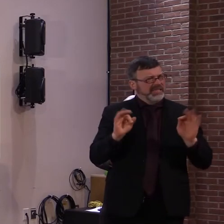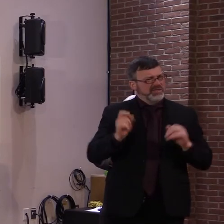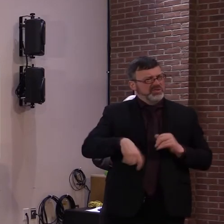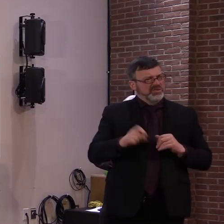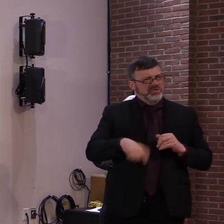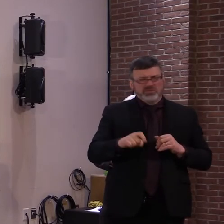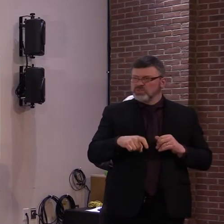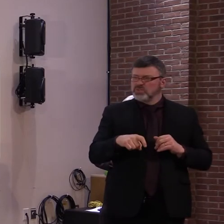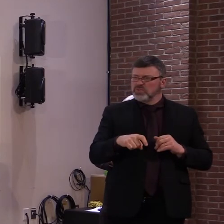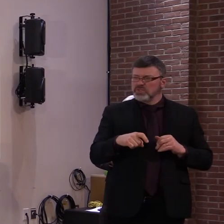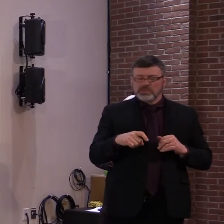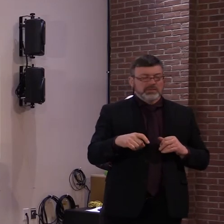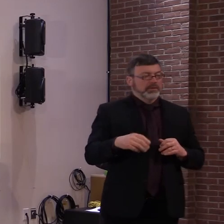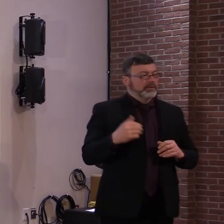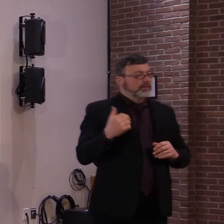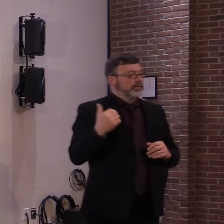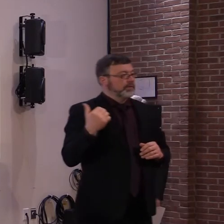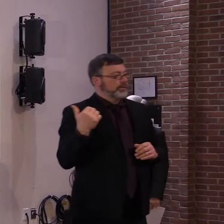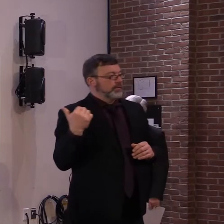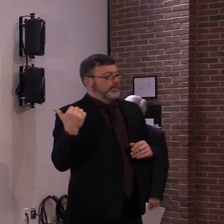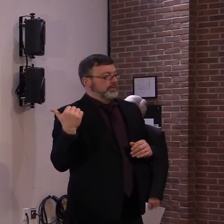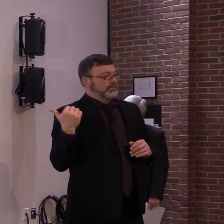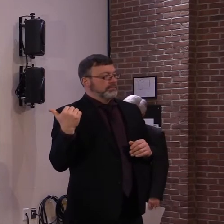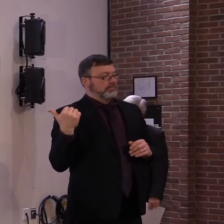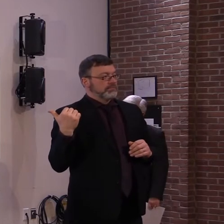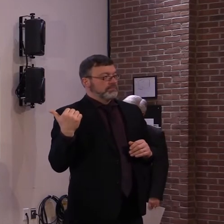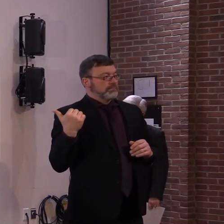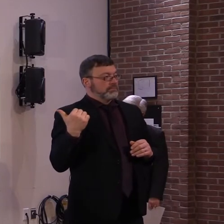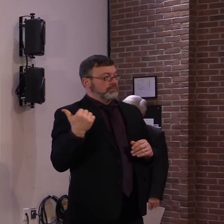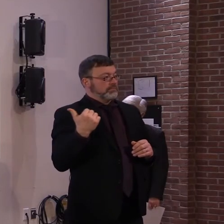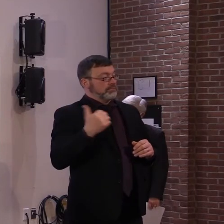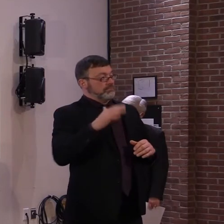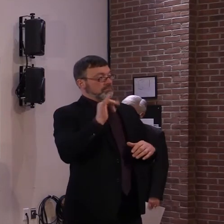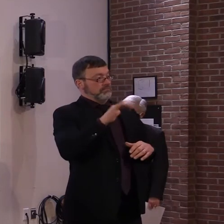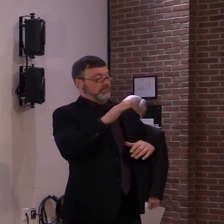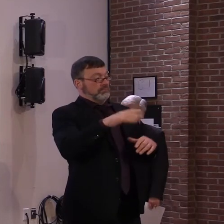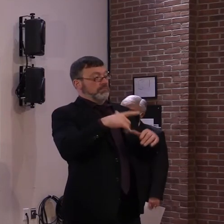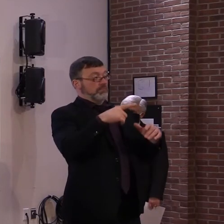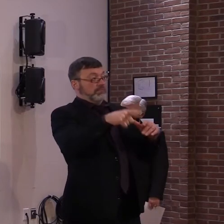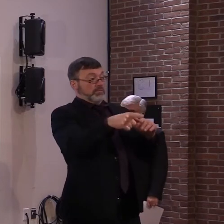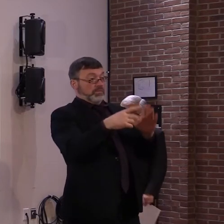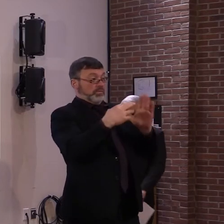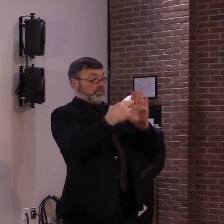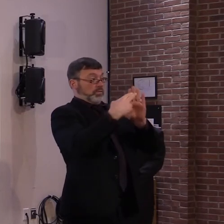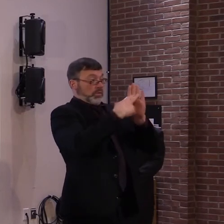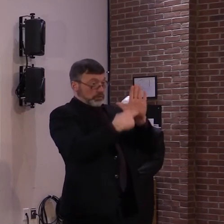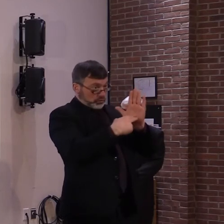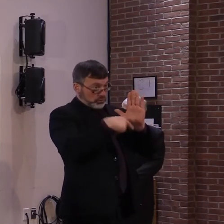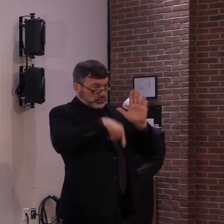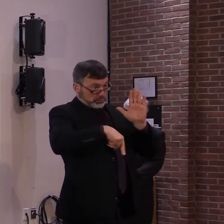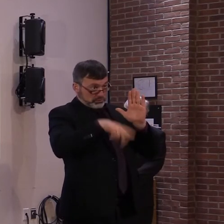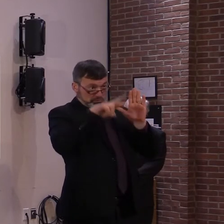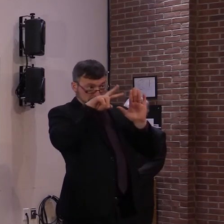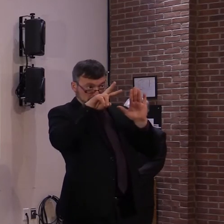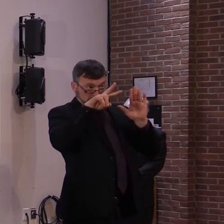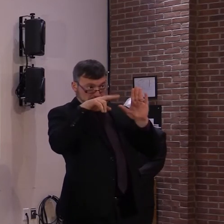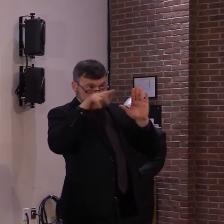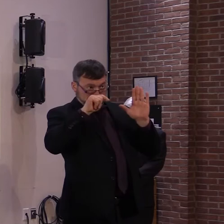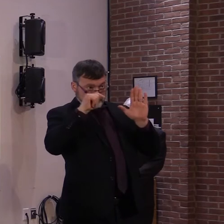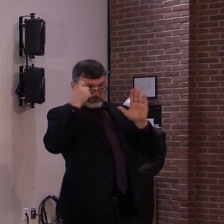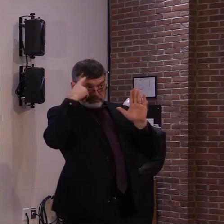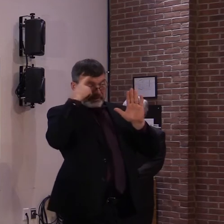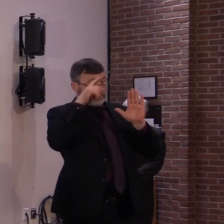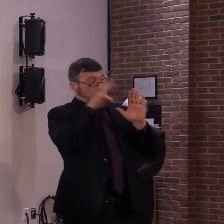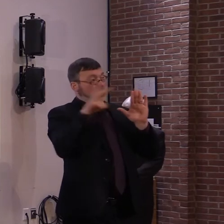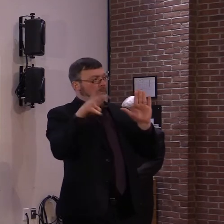would say, I don't want to speak for the entity. Um, but if you sign up on our website, the health department website, they're free.